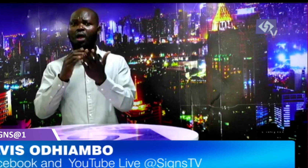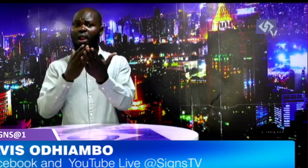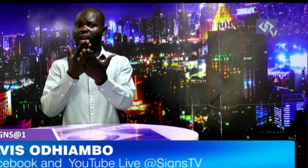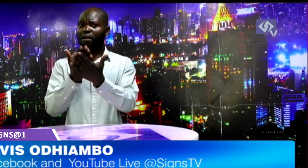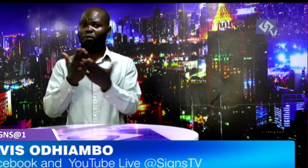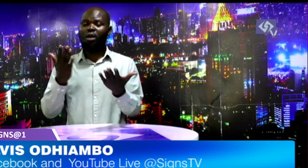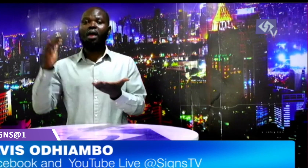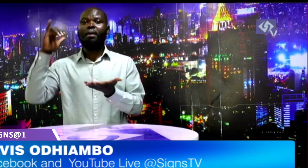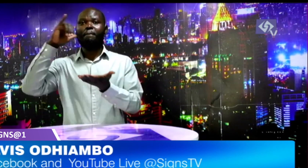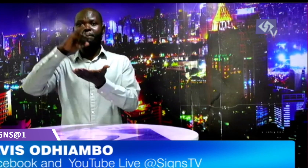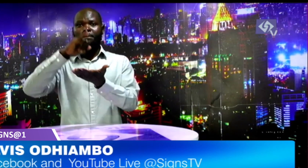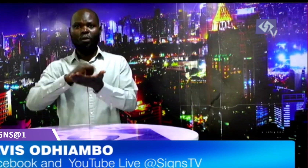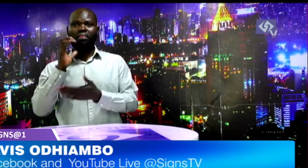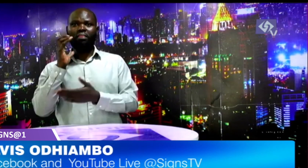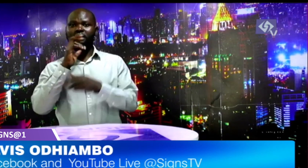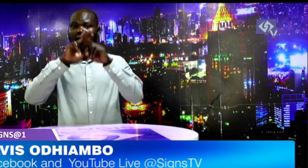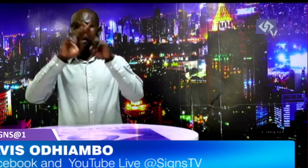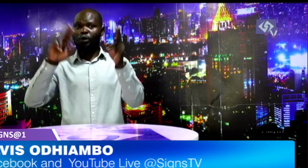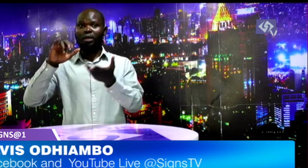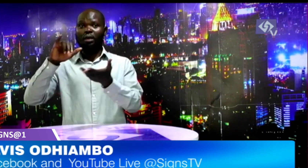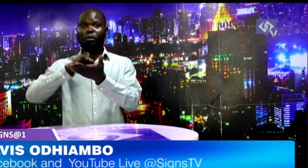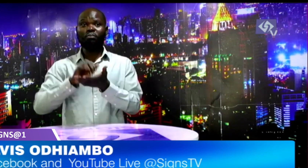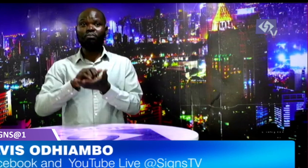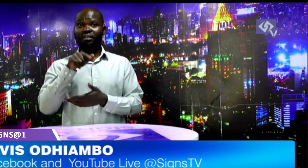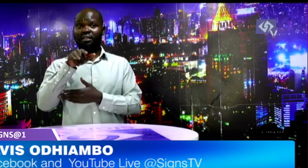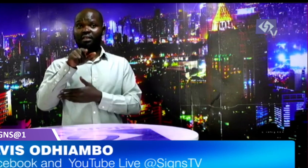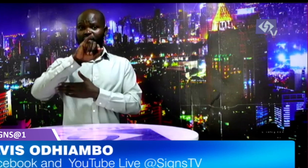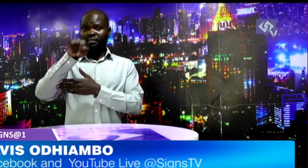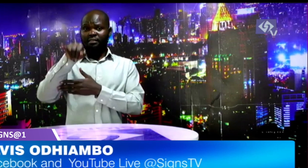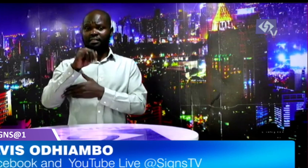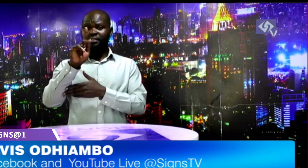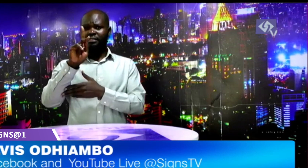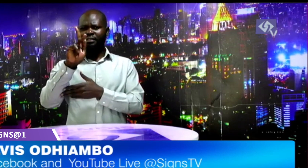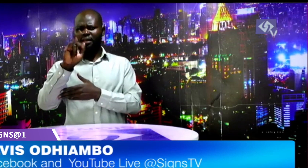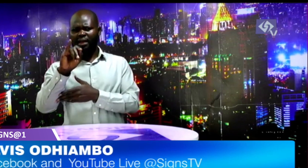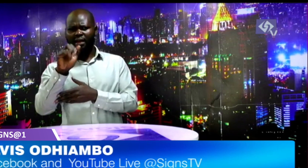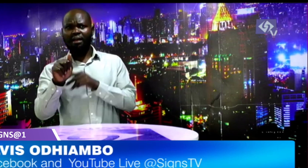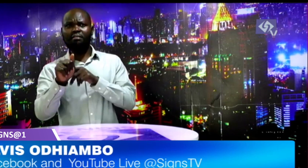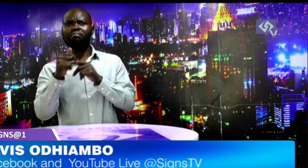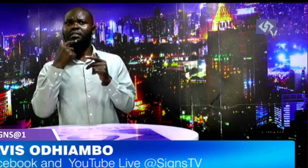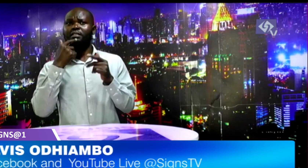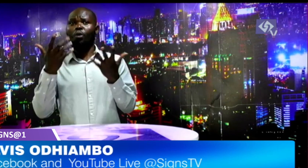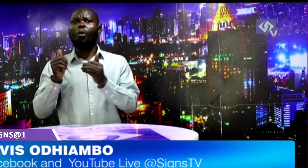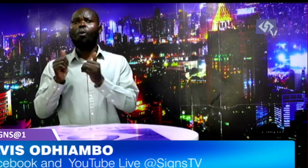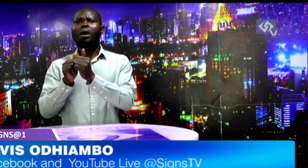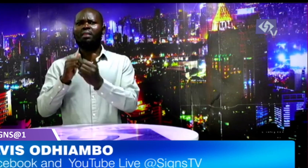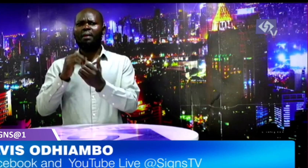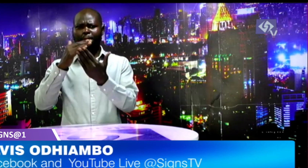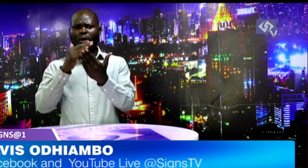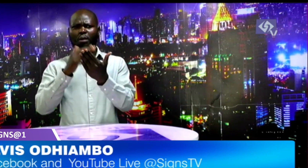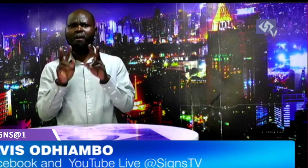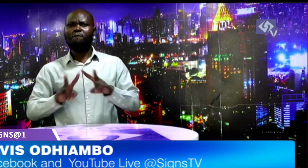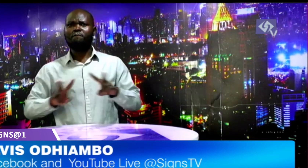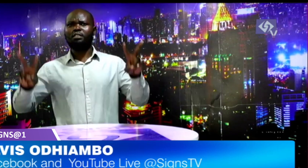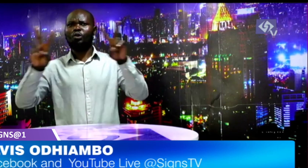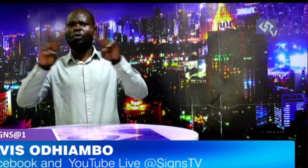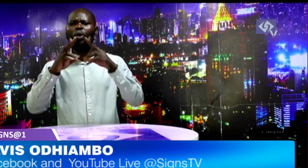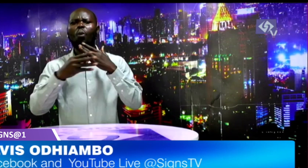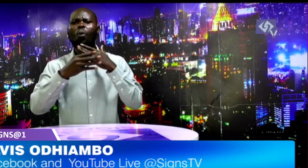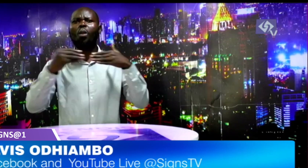re-evaluate the directive that imposes taxes on travelers arriving at Jomo Kenyatta International Airport